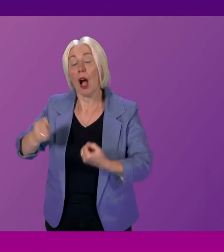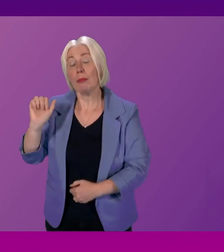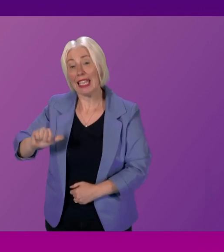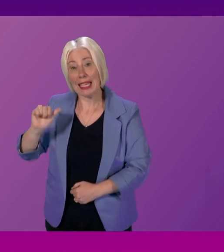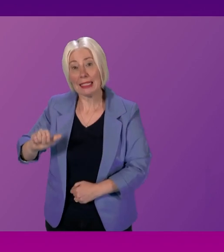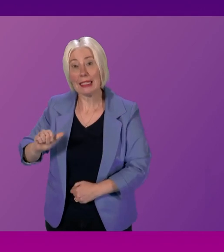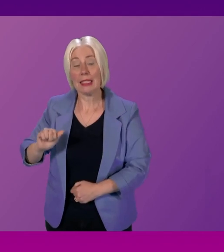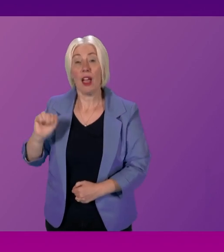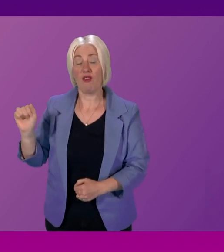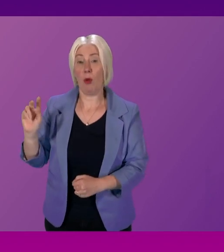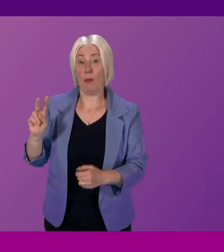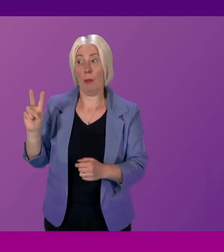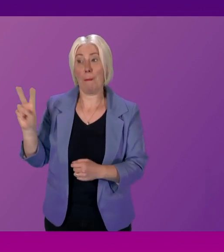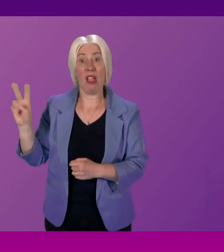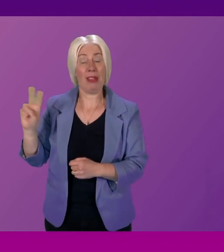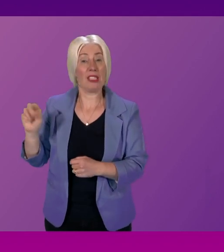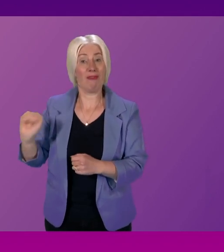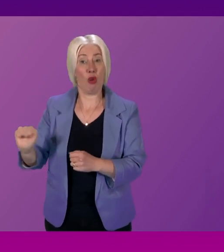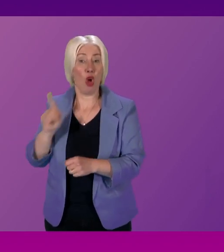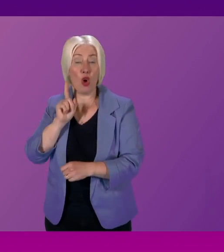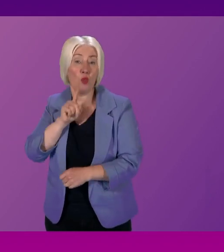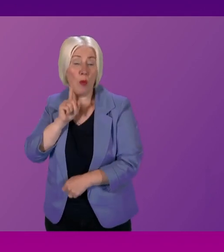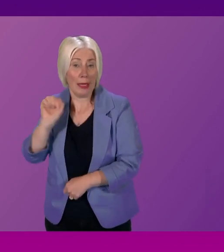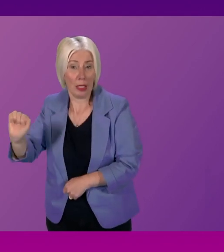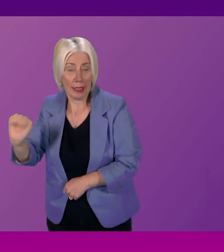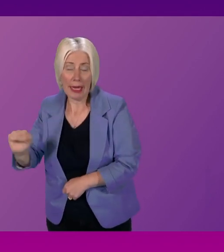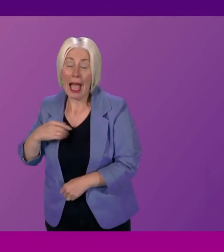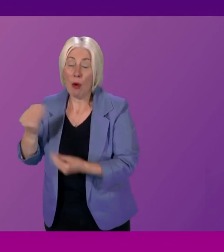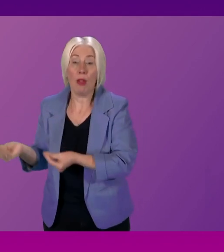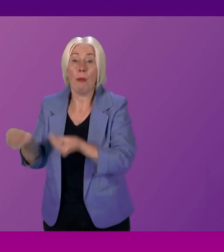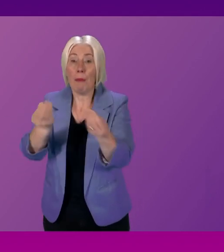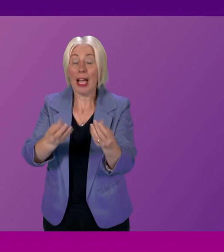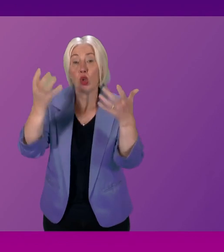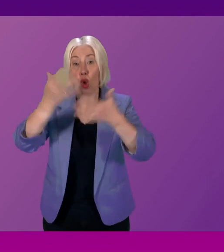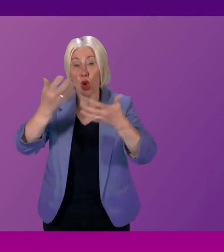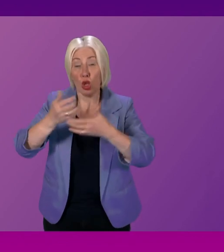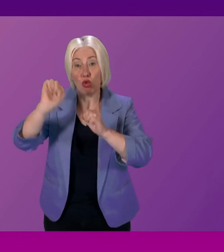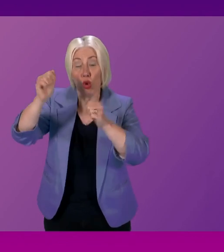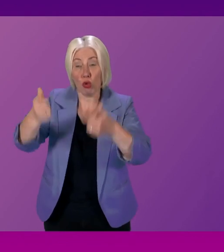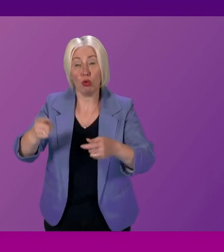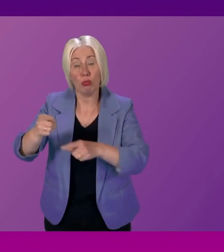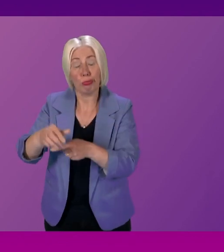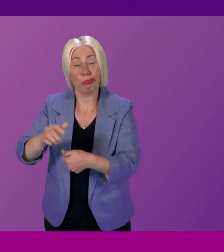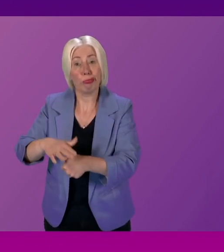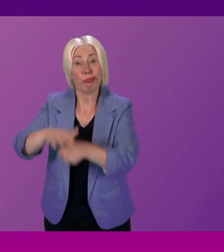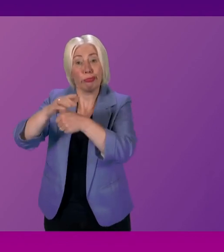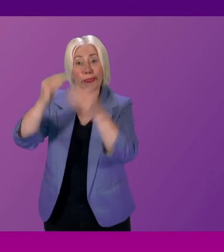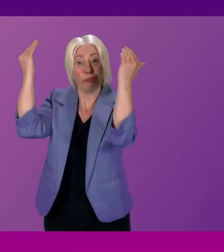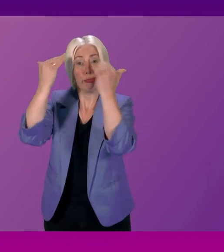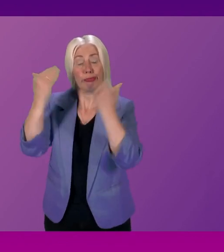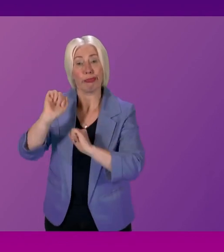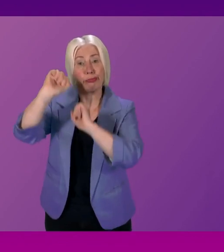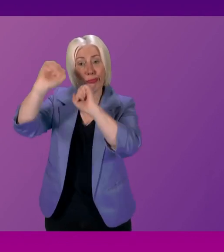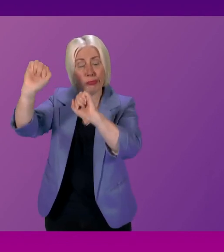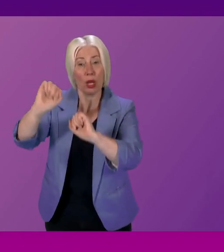by Ian and Fiona. I will, of course, convey those concerns directly both to the Lord President and the Lord Advocate when it comes to